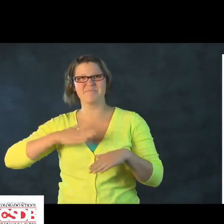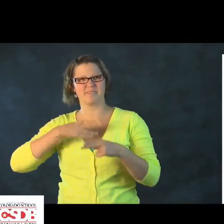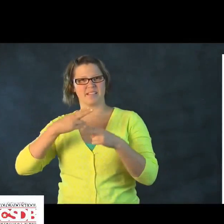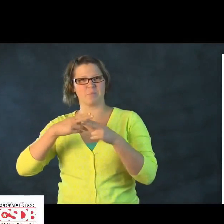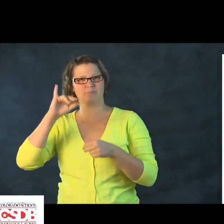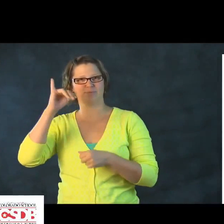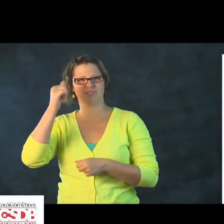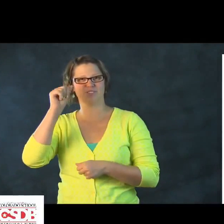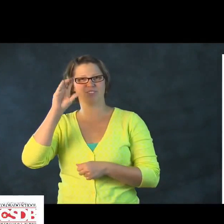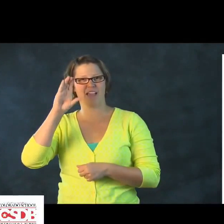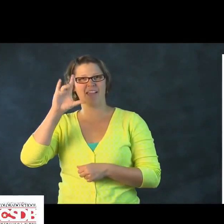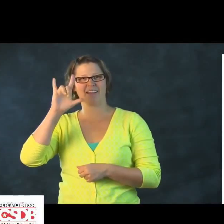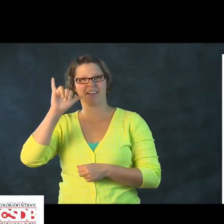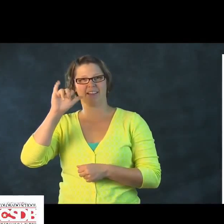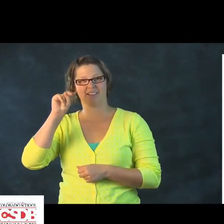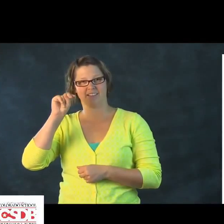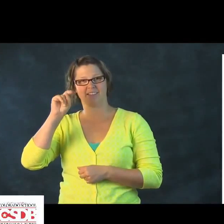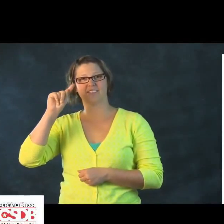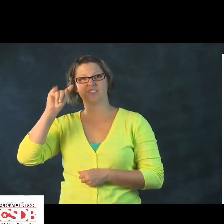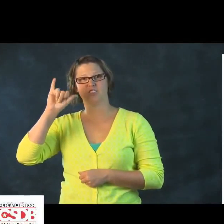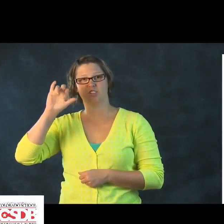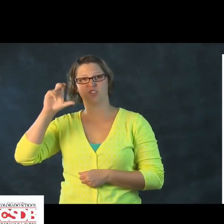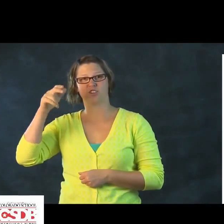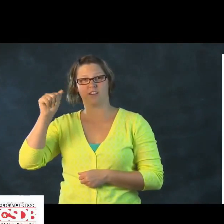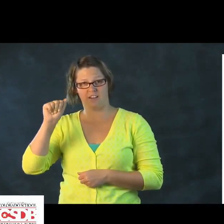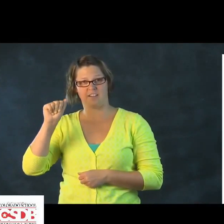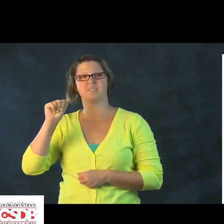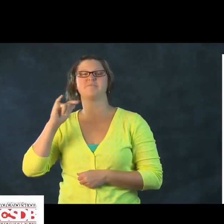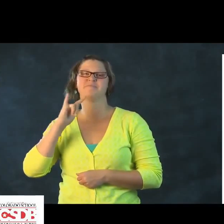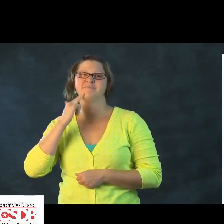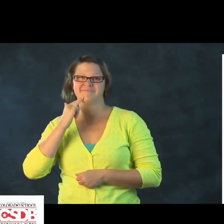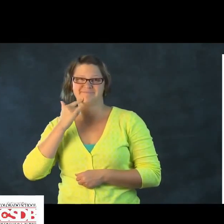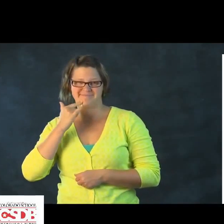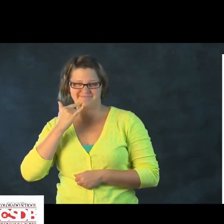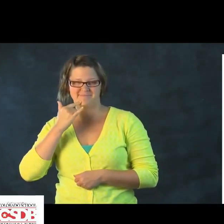Hello, everyone. My name is Jacqueline Turka.